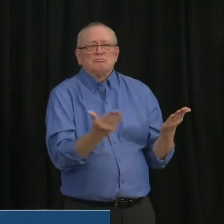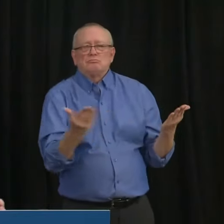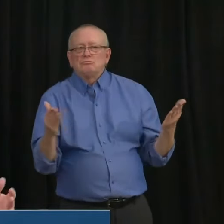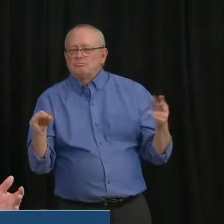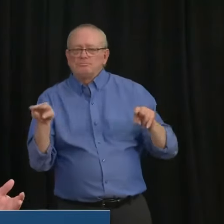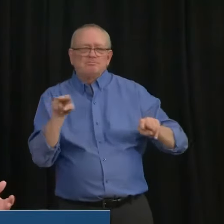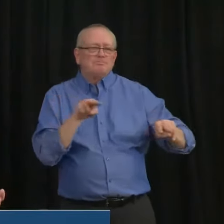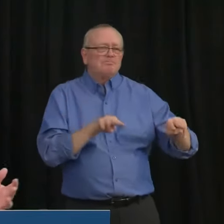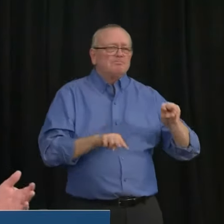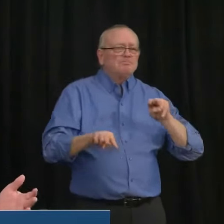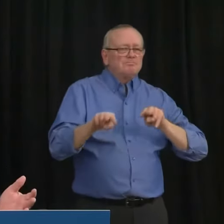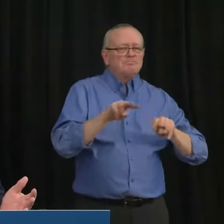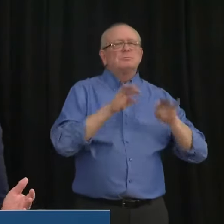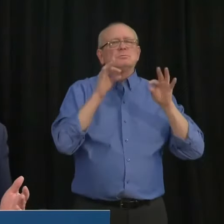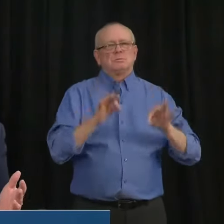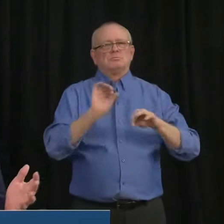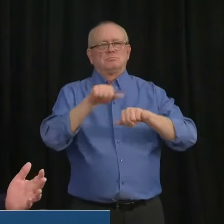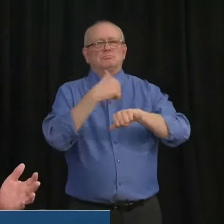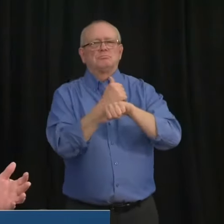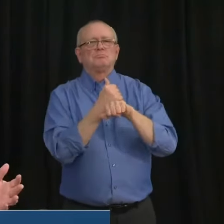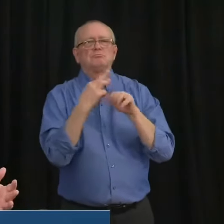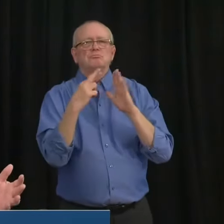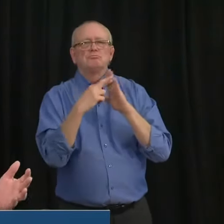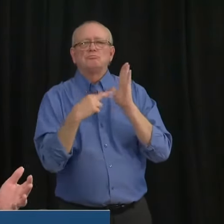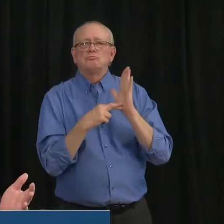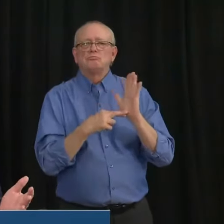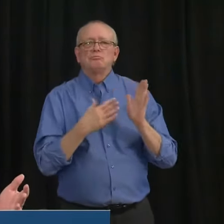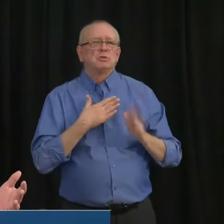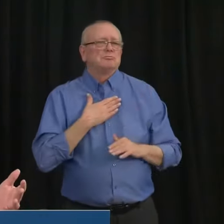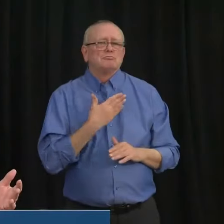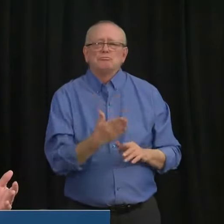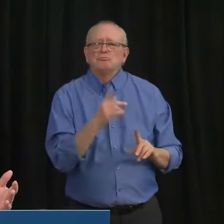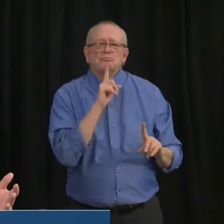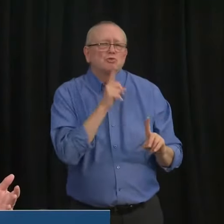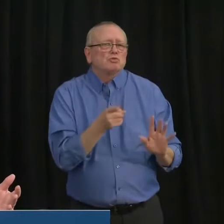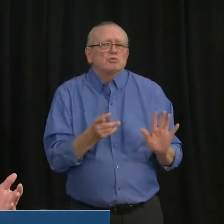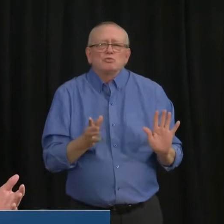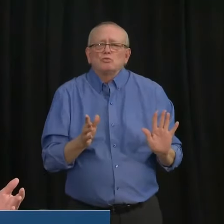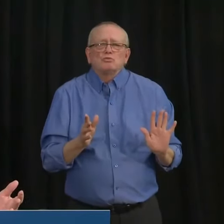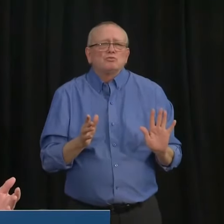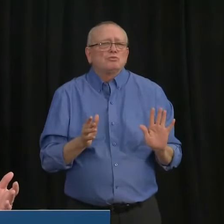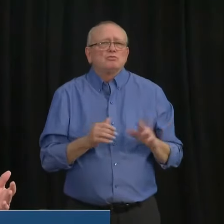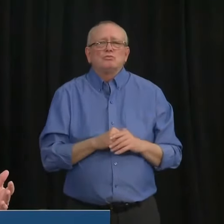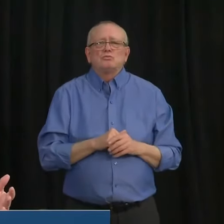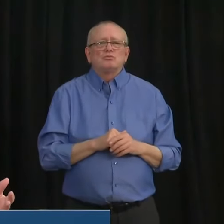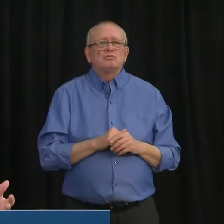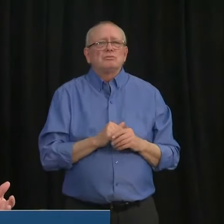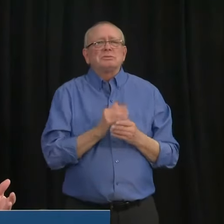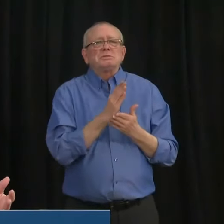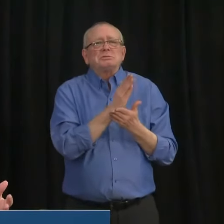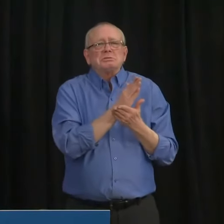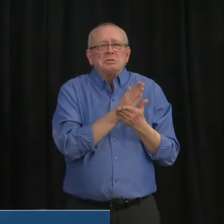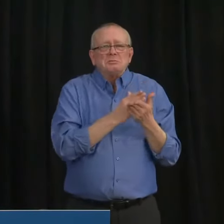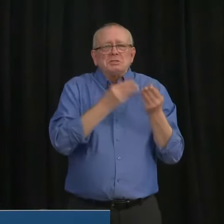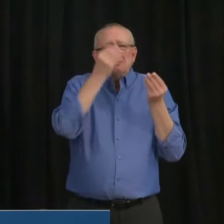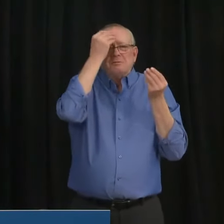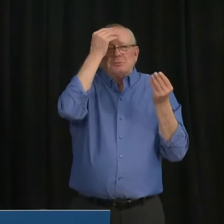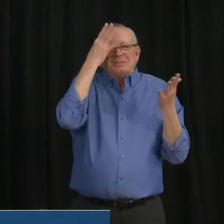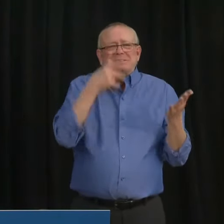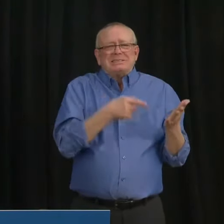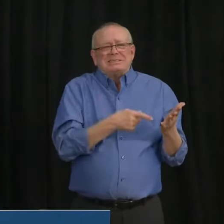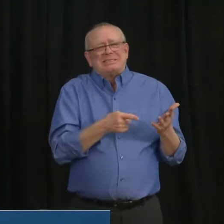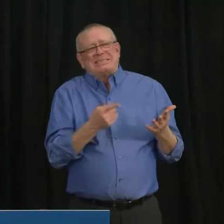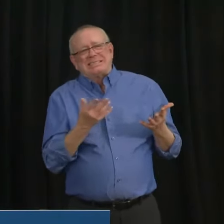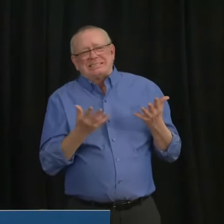this policy. Now, it's true that in some areas, uh, in some areas, uh, we have to use a bit of intuition as well, um,